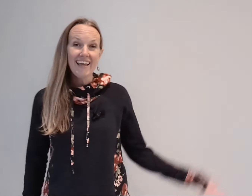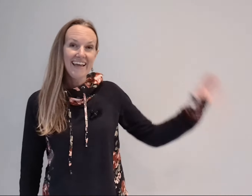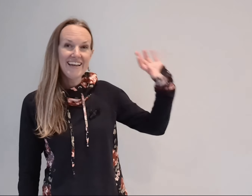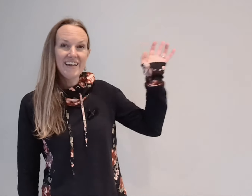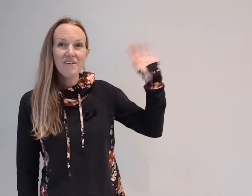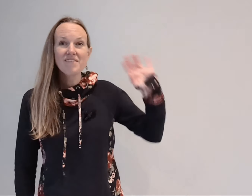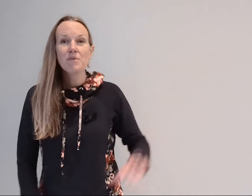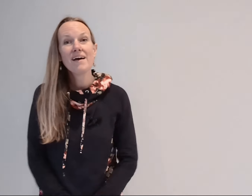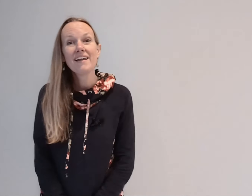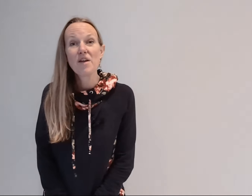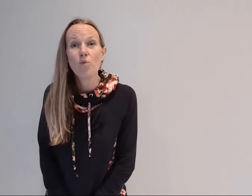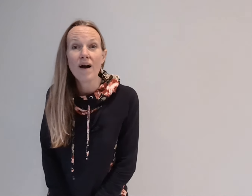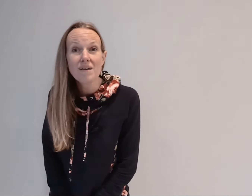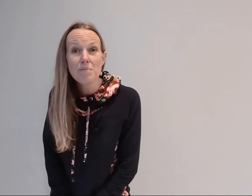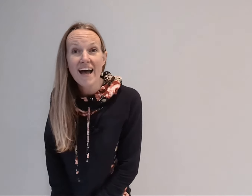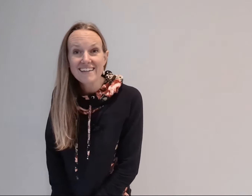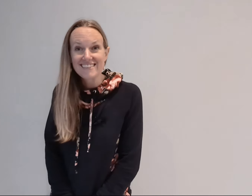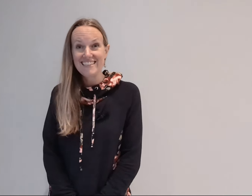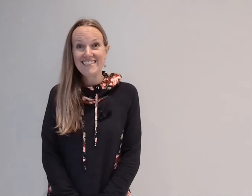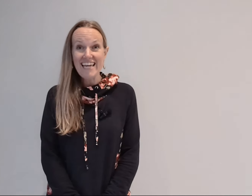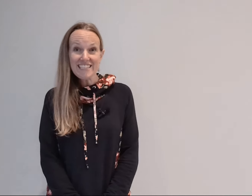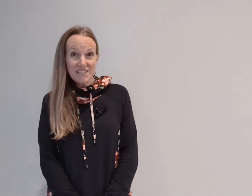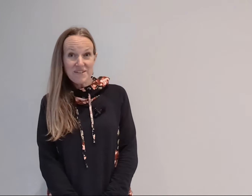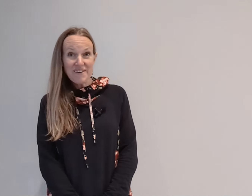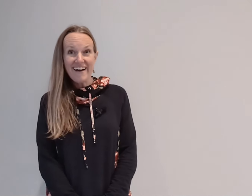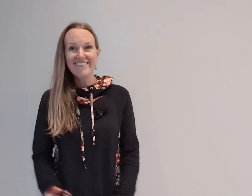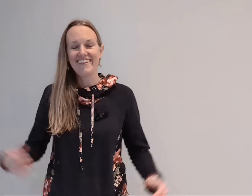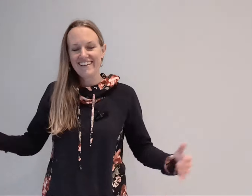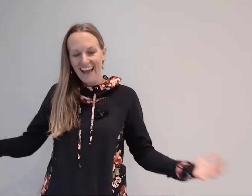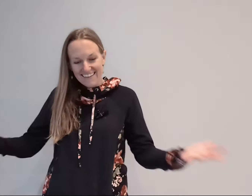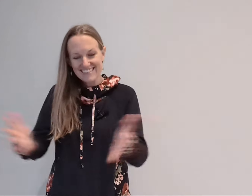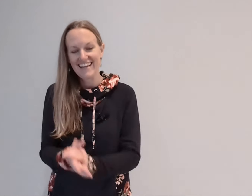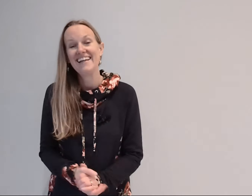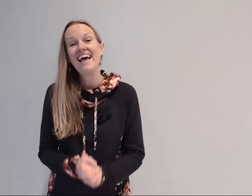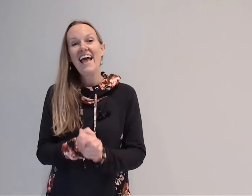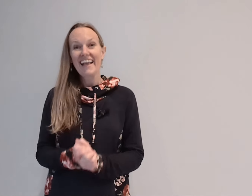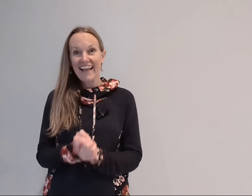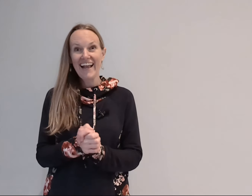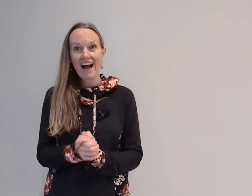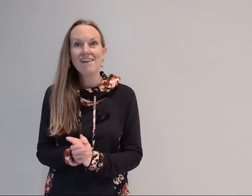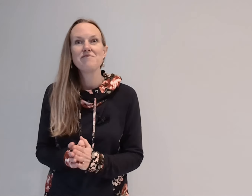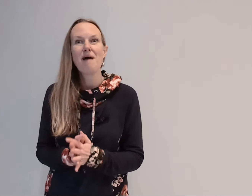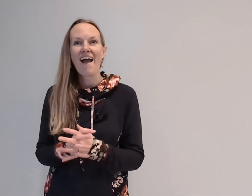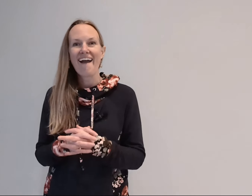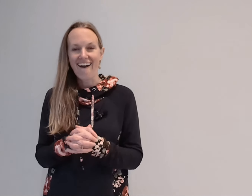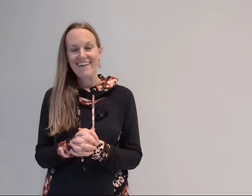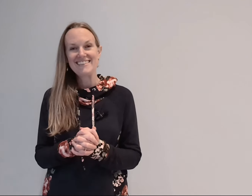hello everyone and welcome back to day two of learning how to sign king of my heart